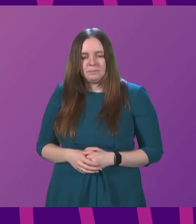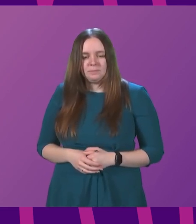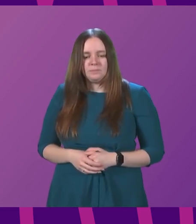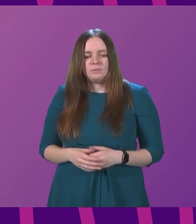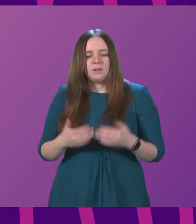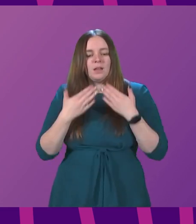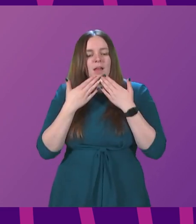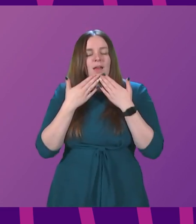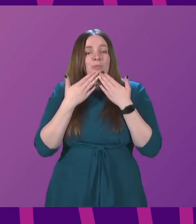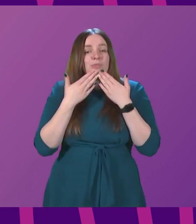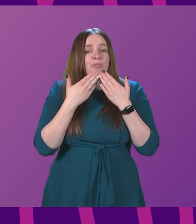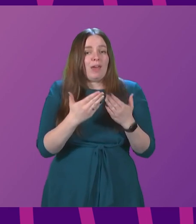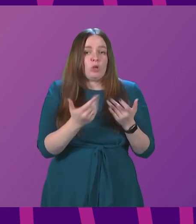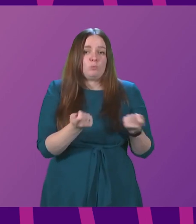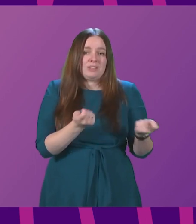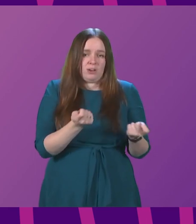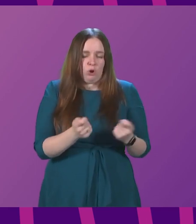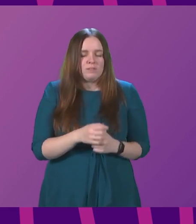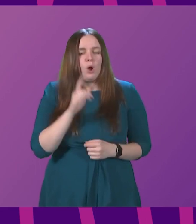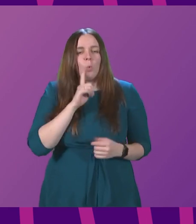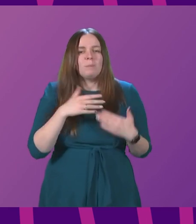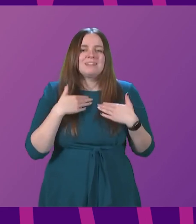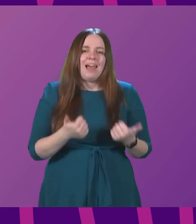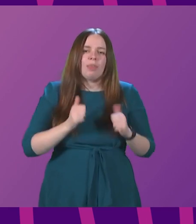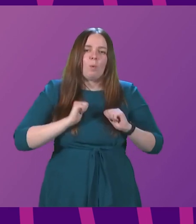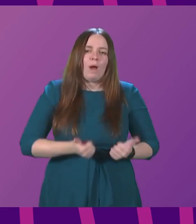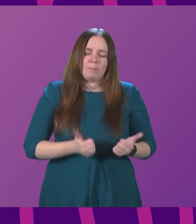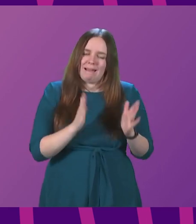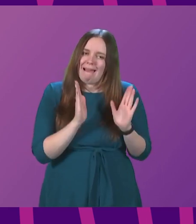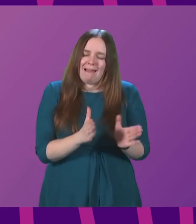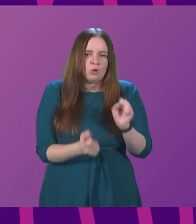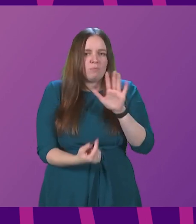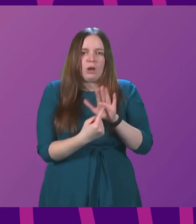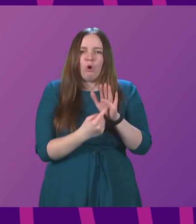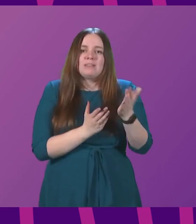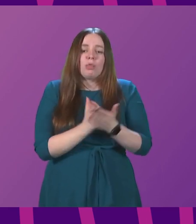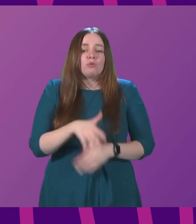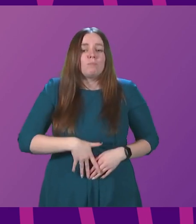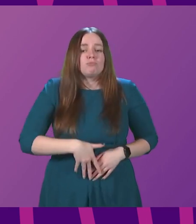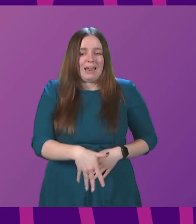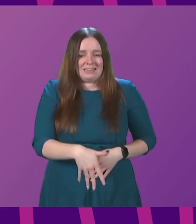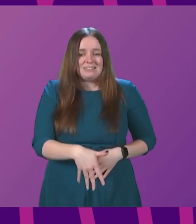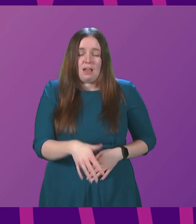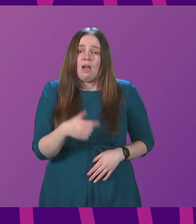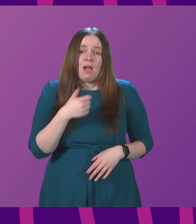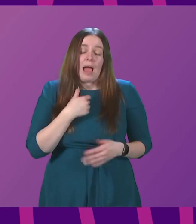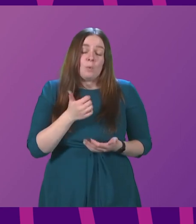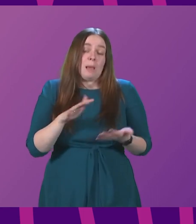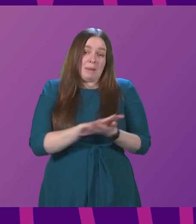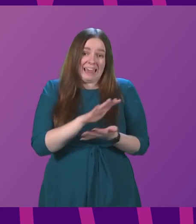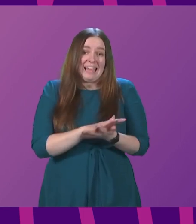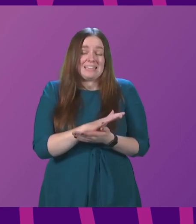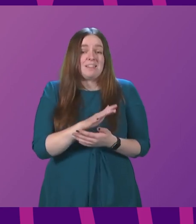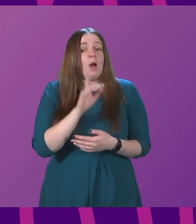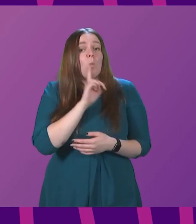Thank you, President Officer. Women's health and wellbeing has to be an absolute priority during pregnancy, and I was pleased that pregnant women were